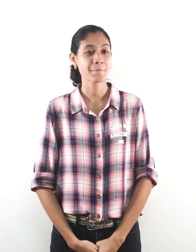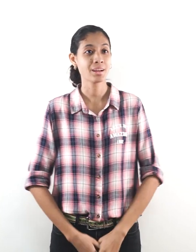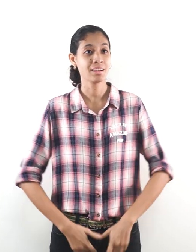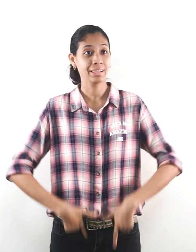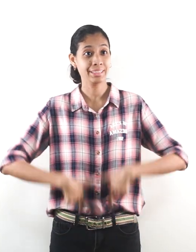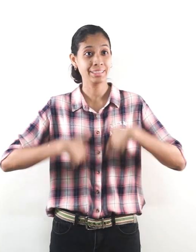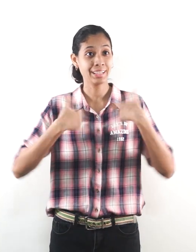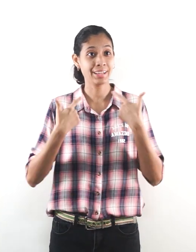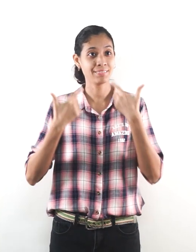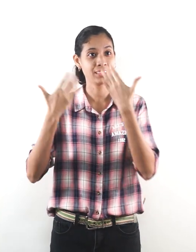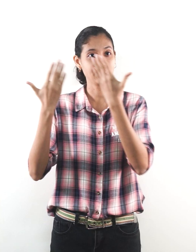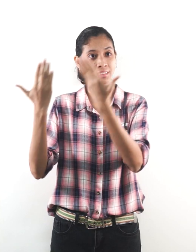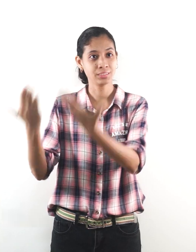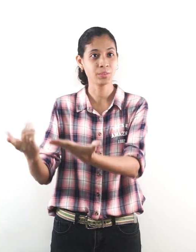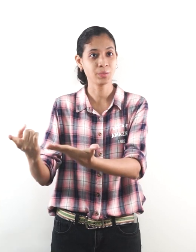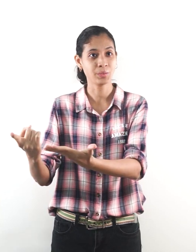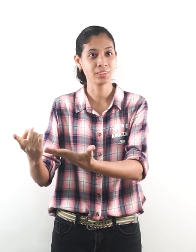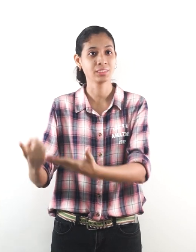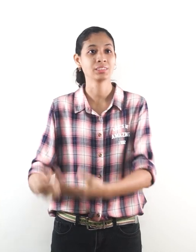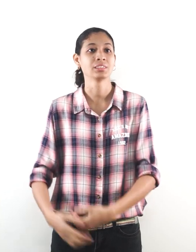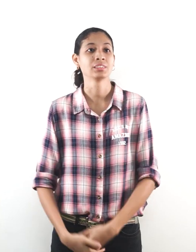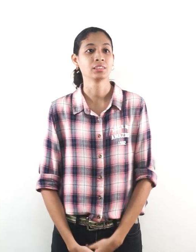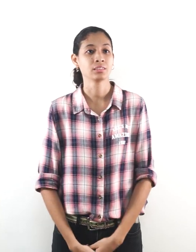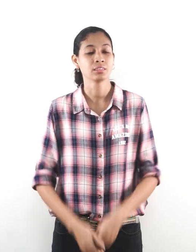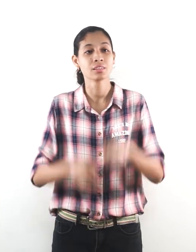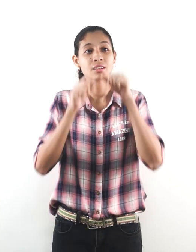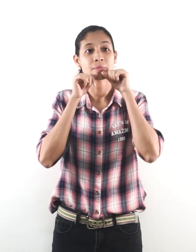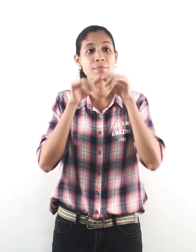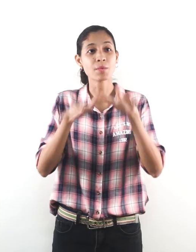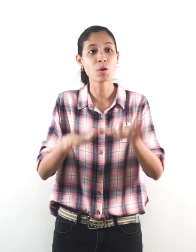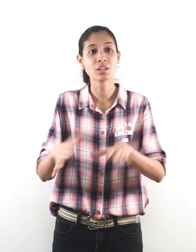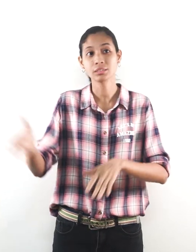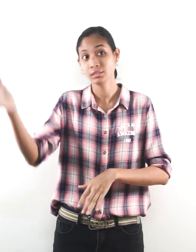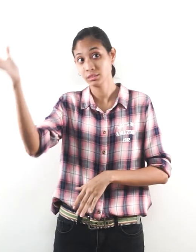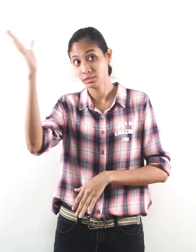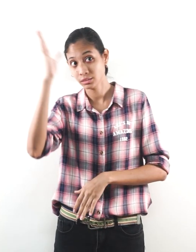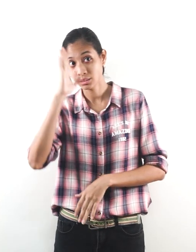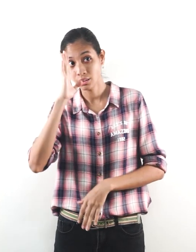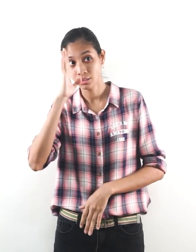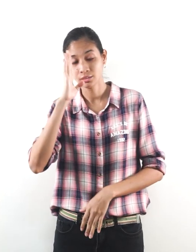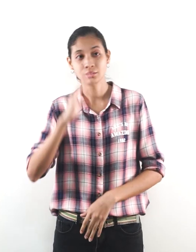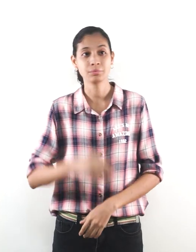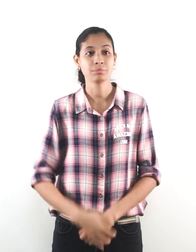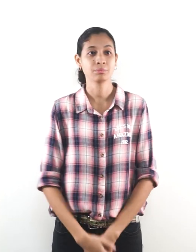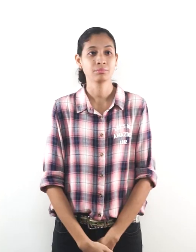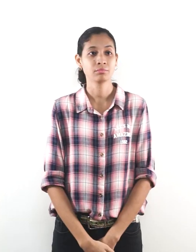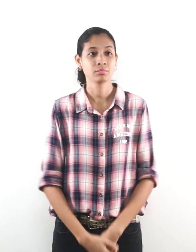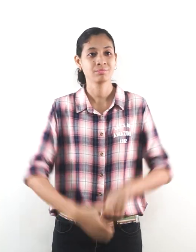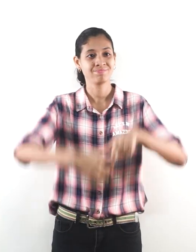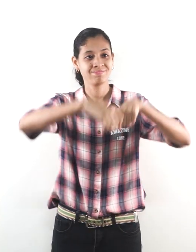Life to give you, Blessings from God, Tear Apart,